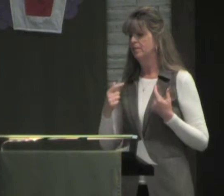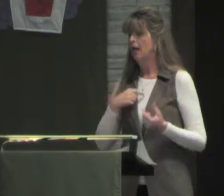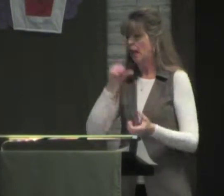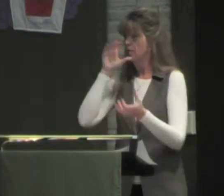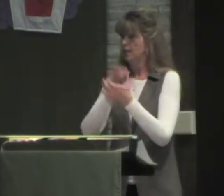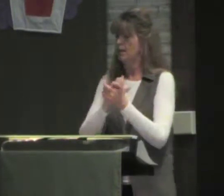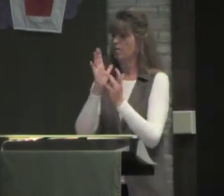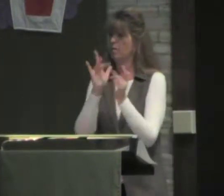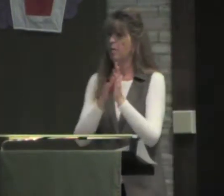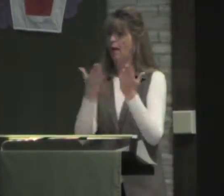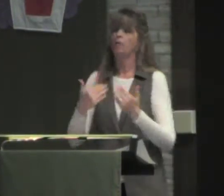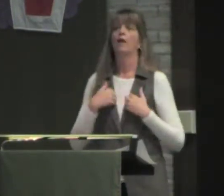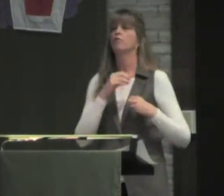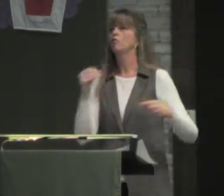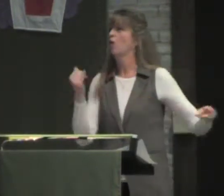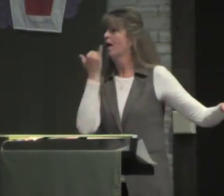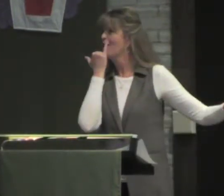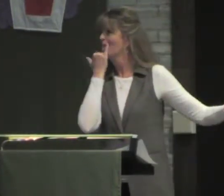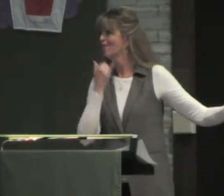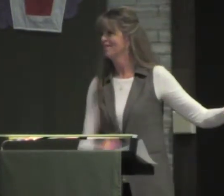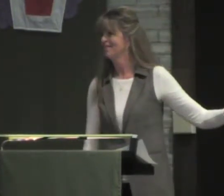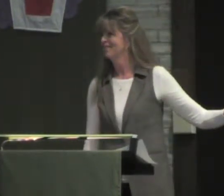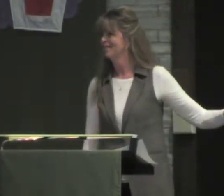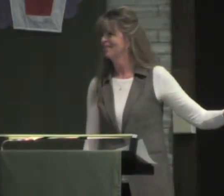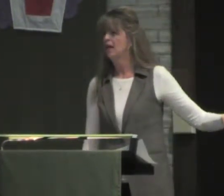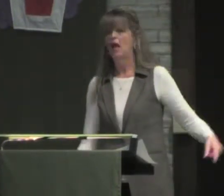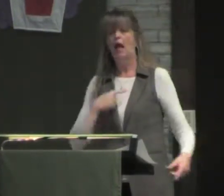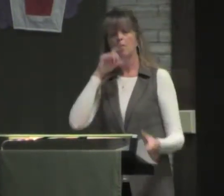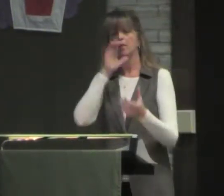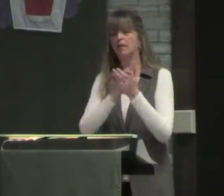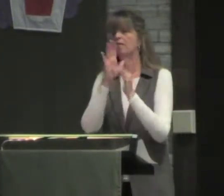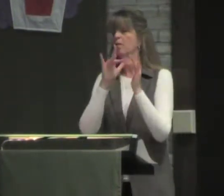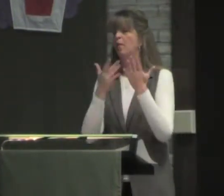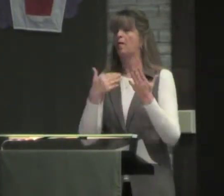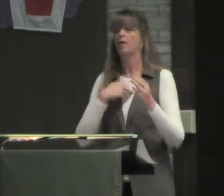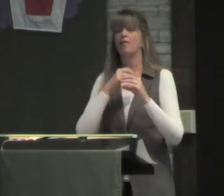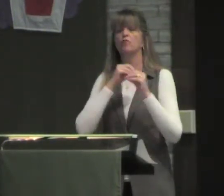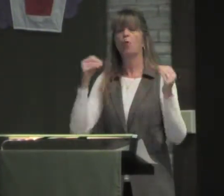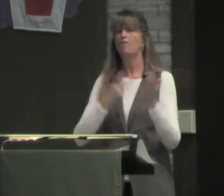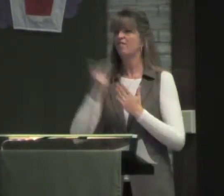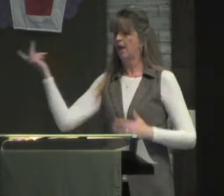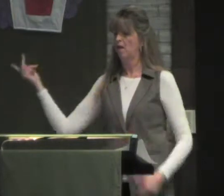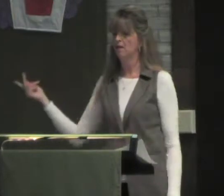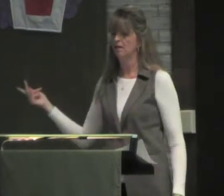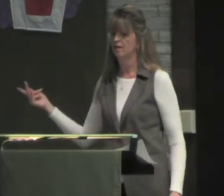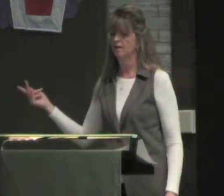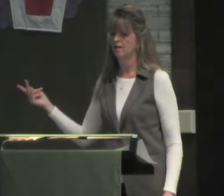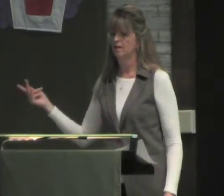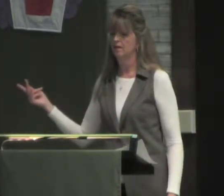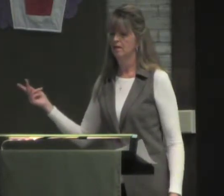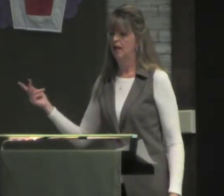change my life. I believe the Bible to be inherent and infallible.